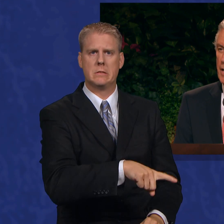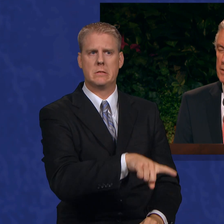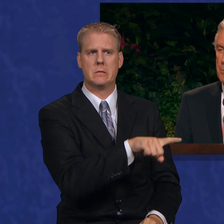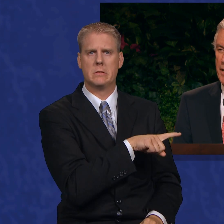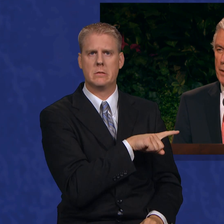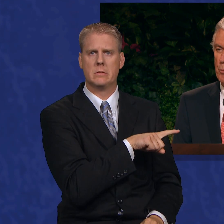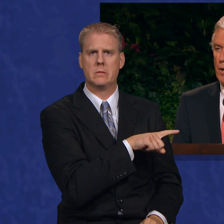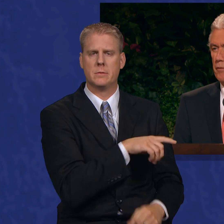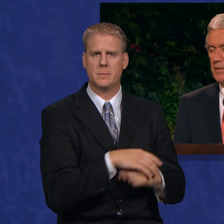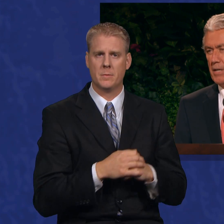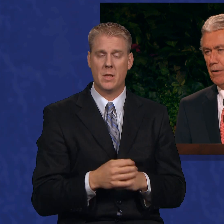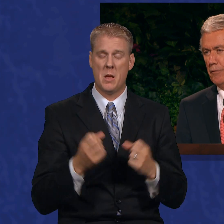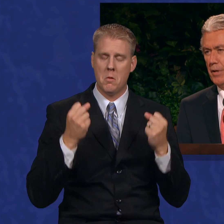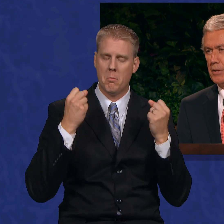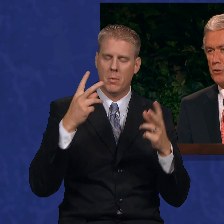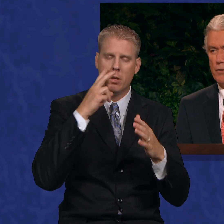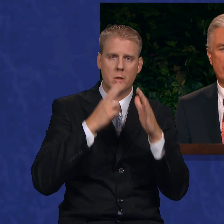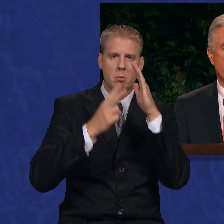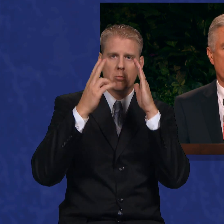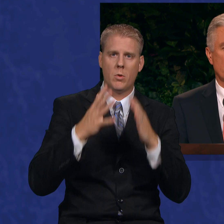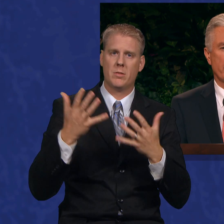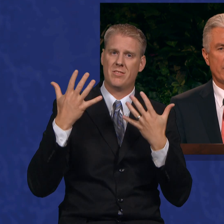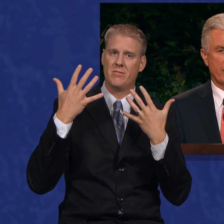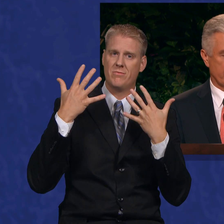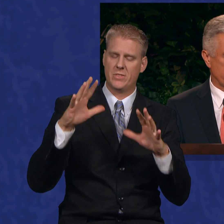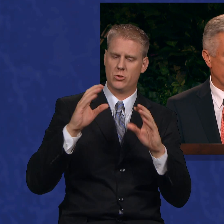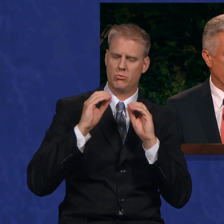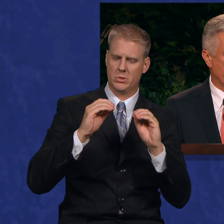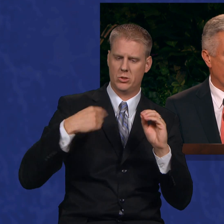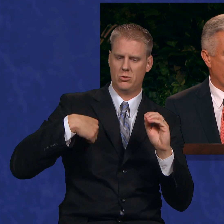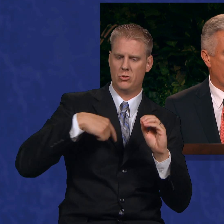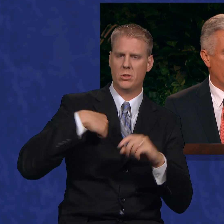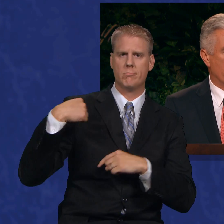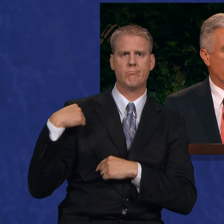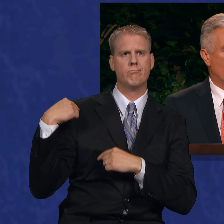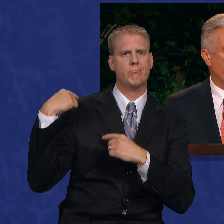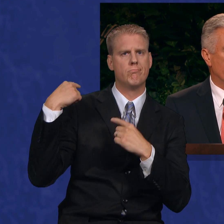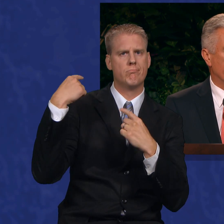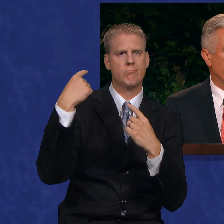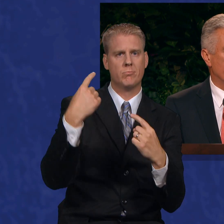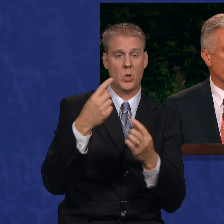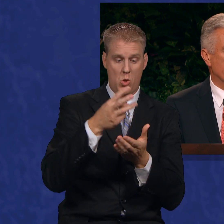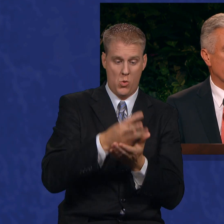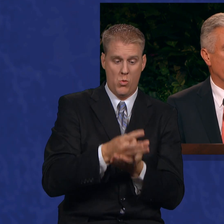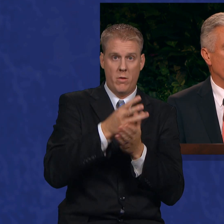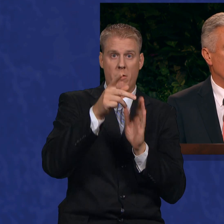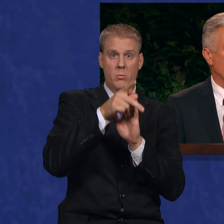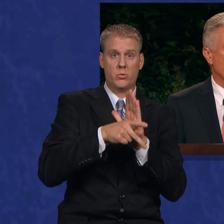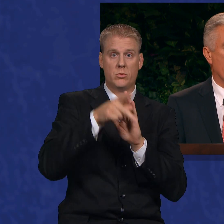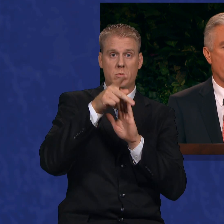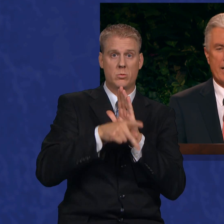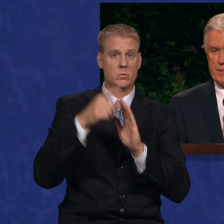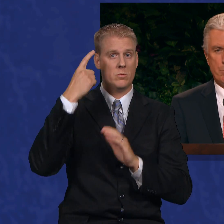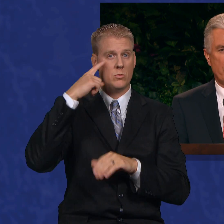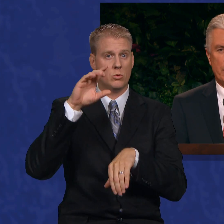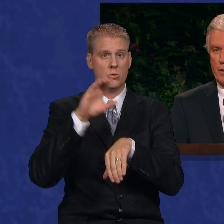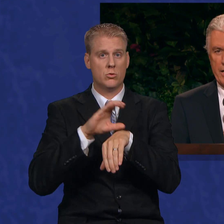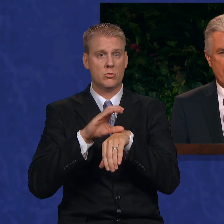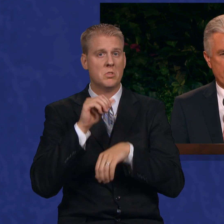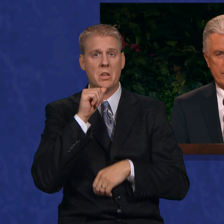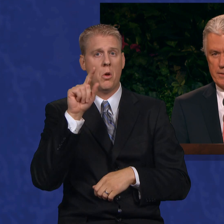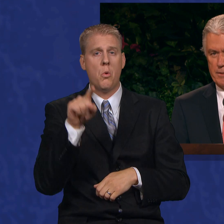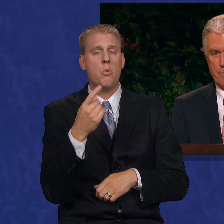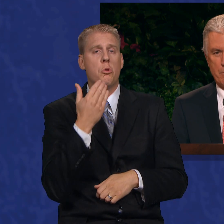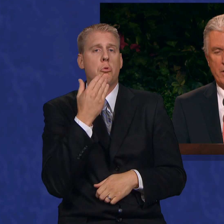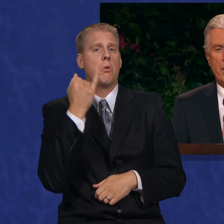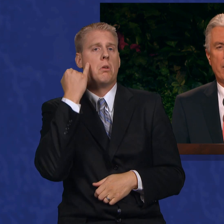As many prophets have instructed us over the years, the welfare principles of the Church are not simply good